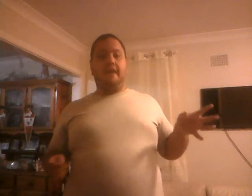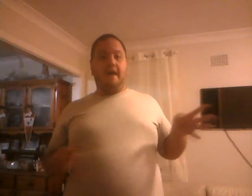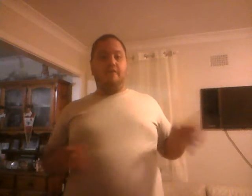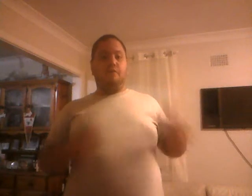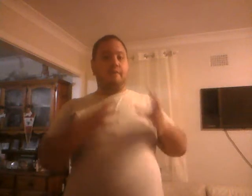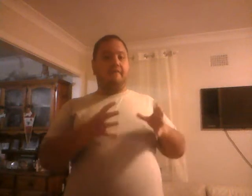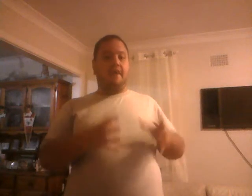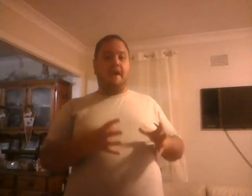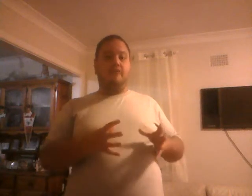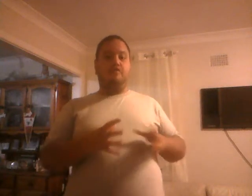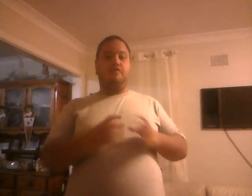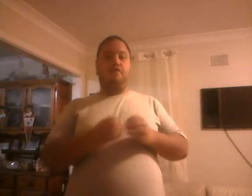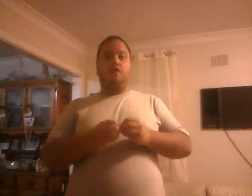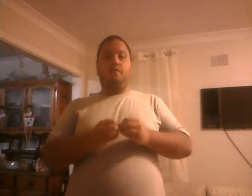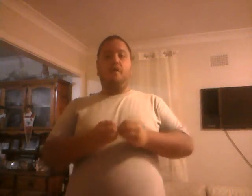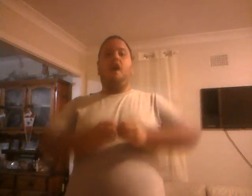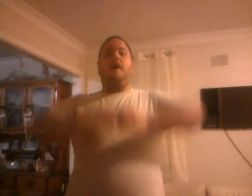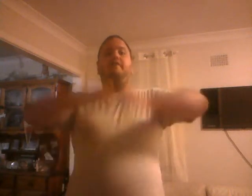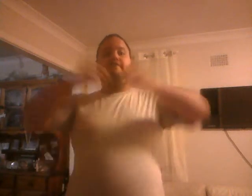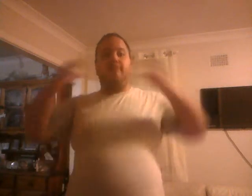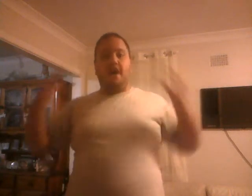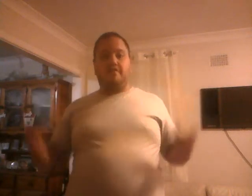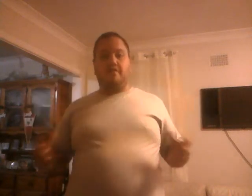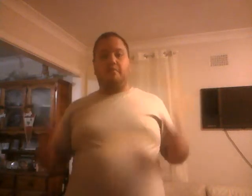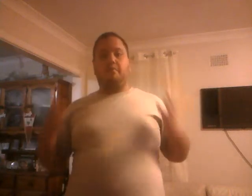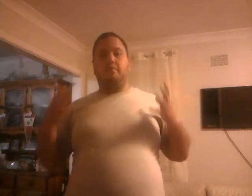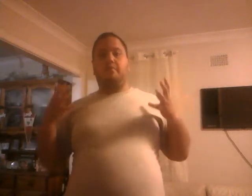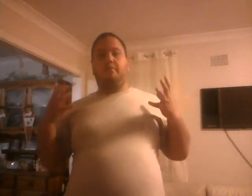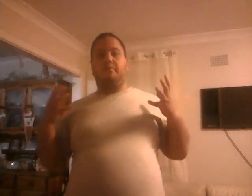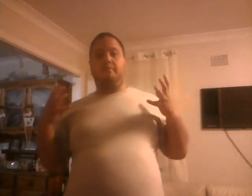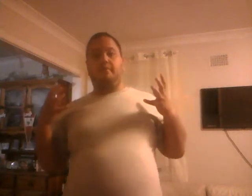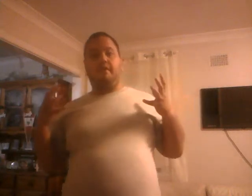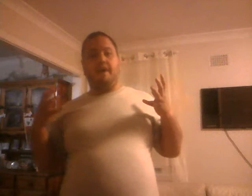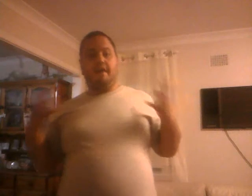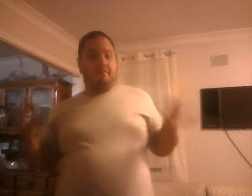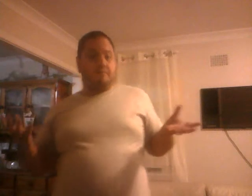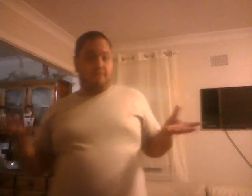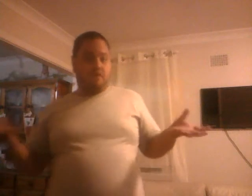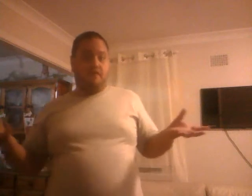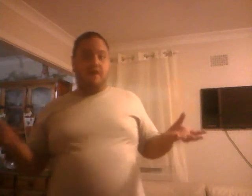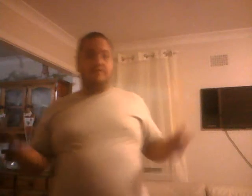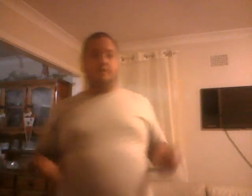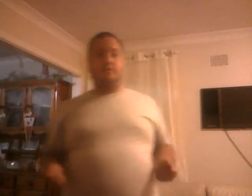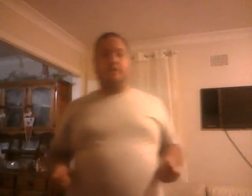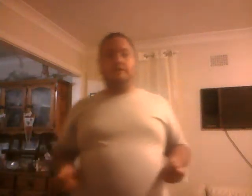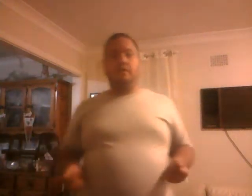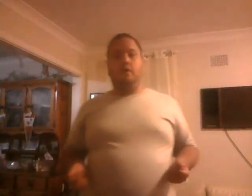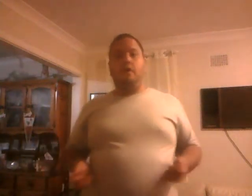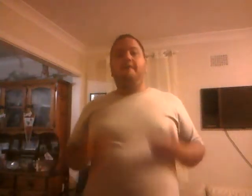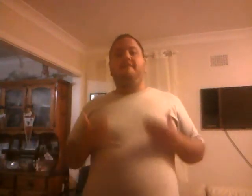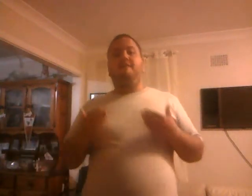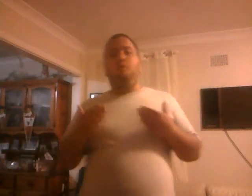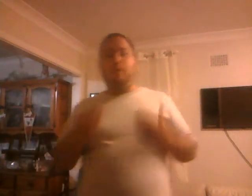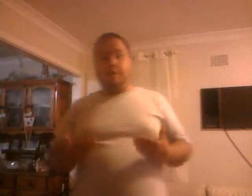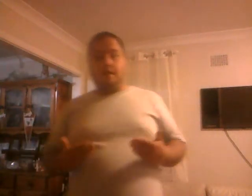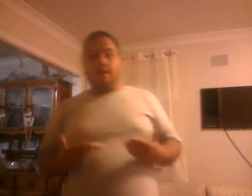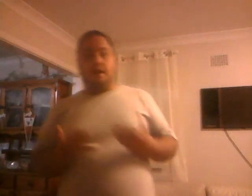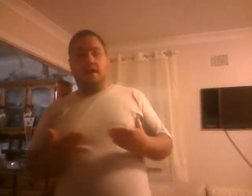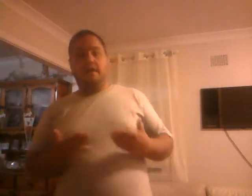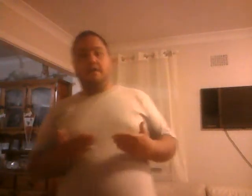has ramifications for a vast, for a vast number of women in